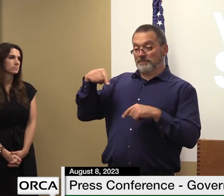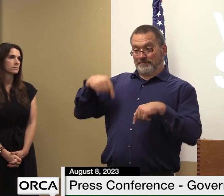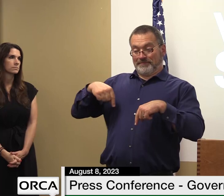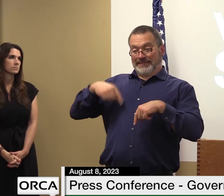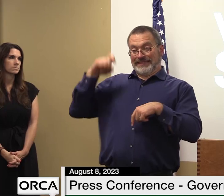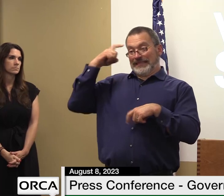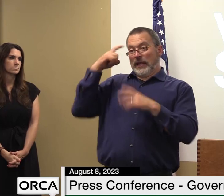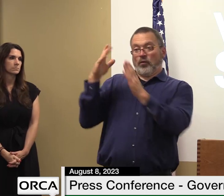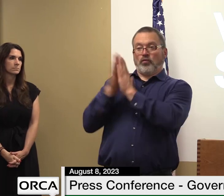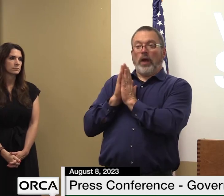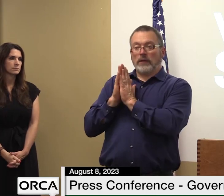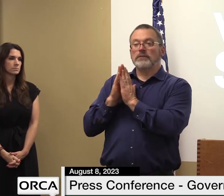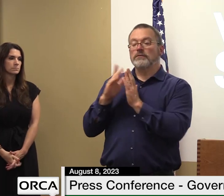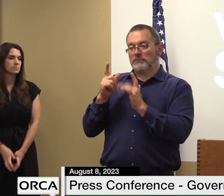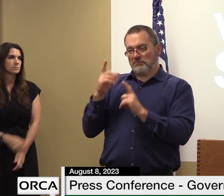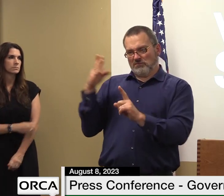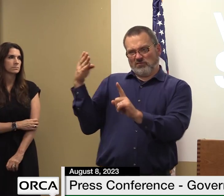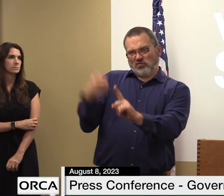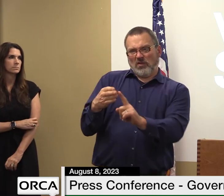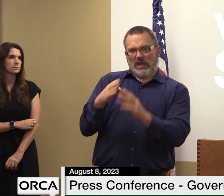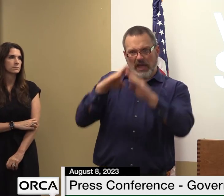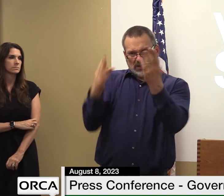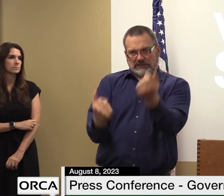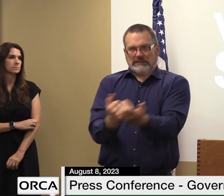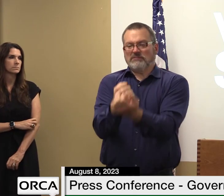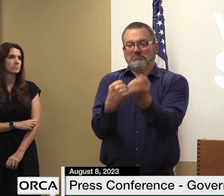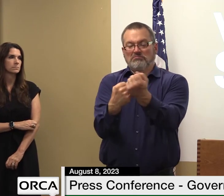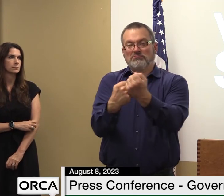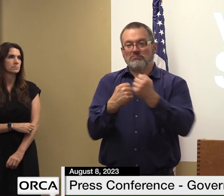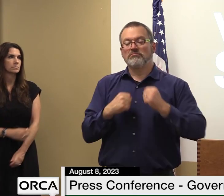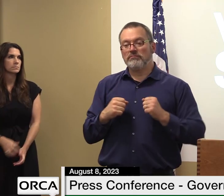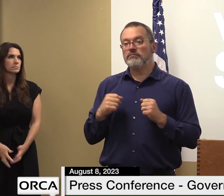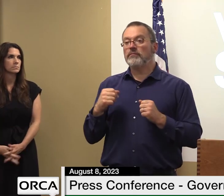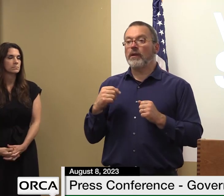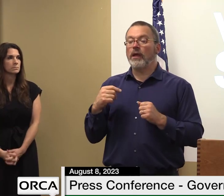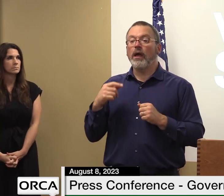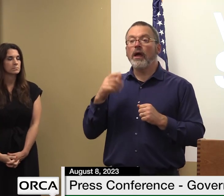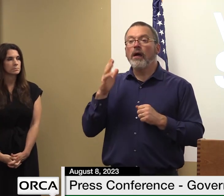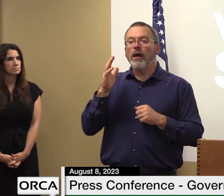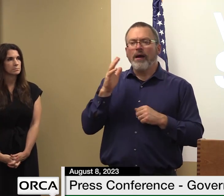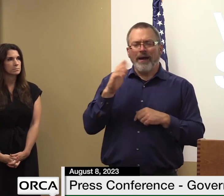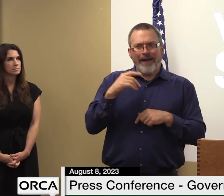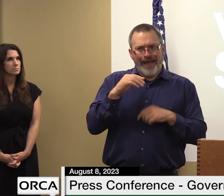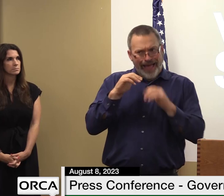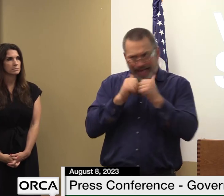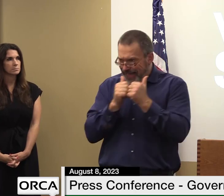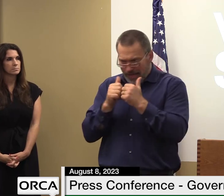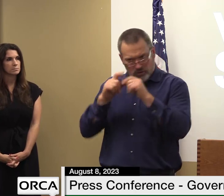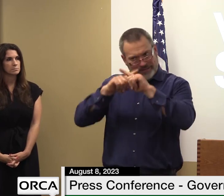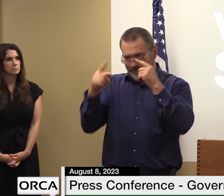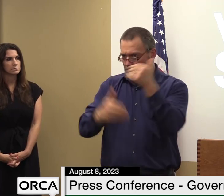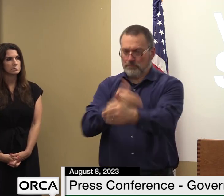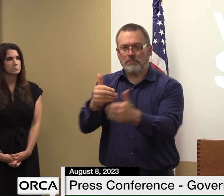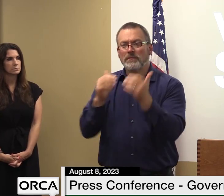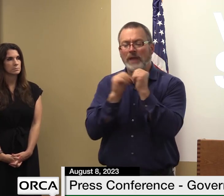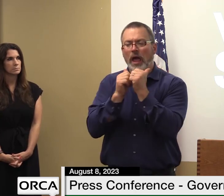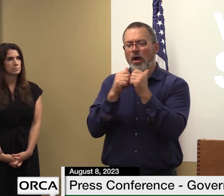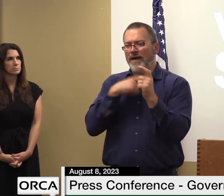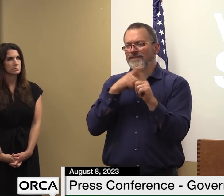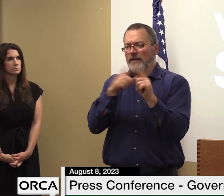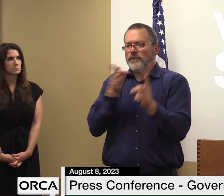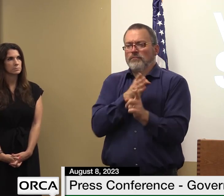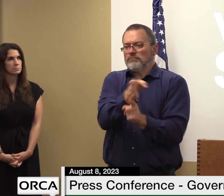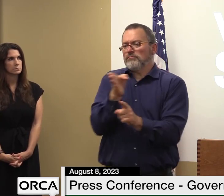housing there are a number different means that we use for that first we look for